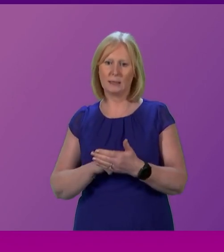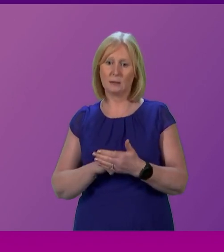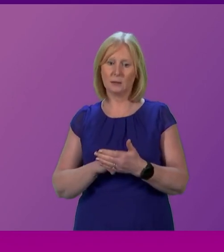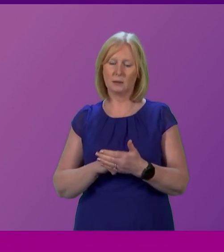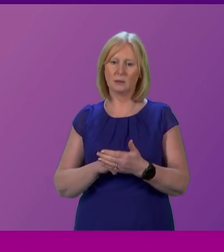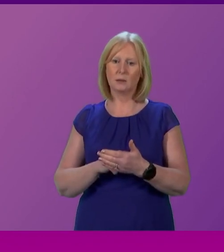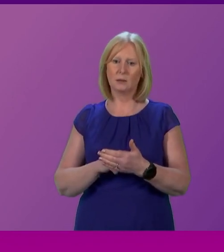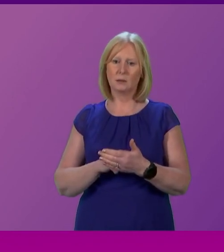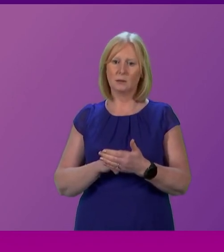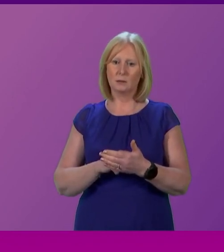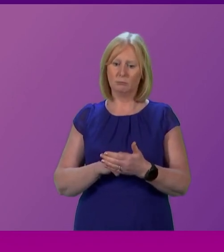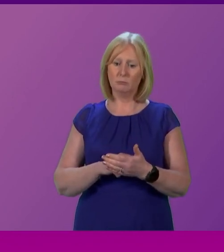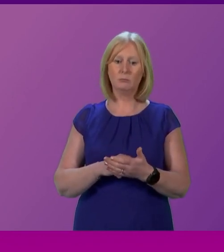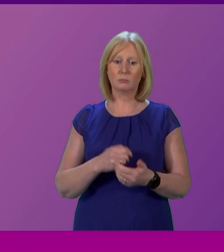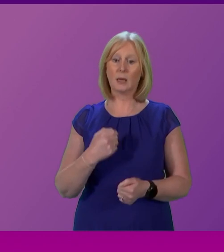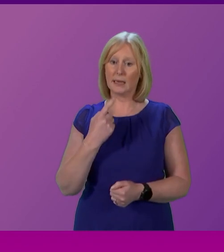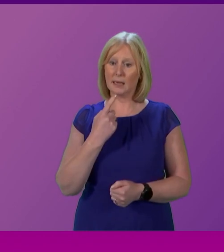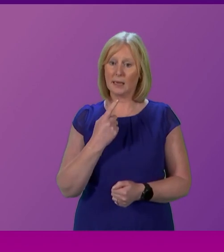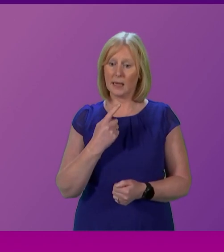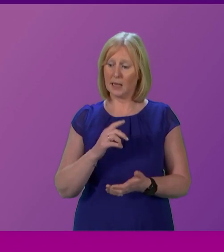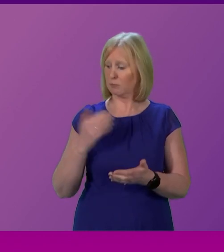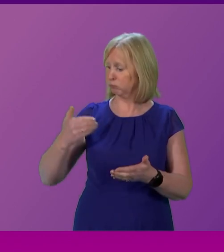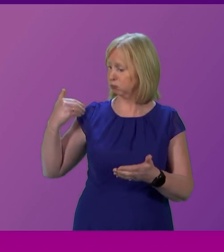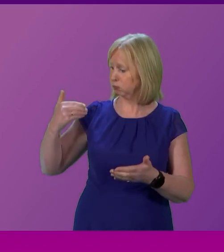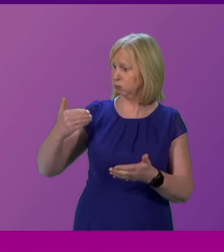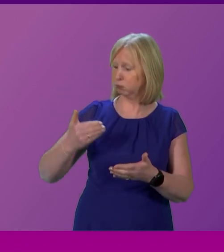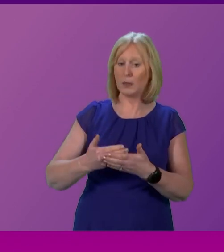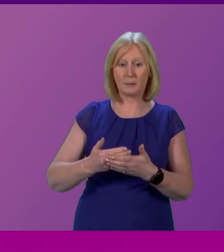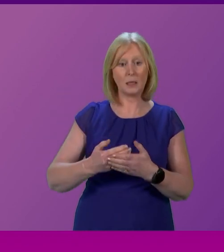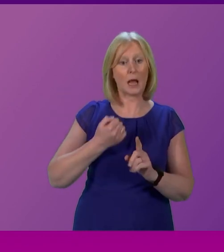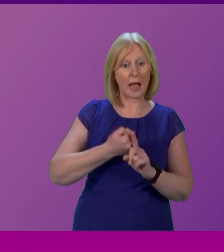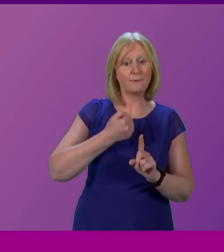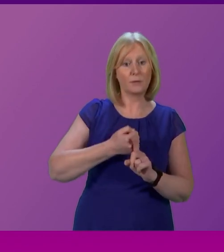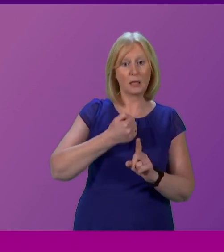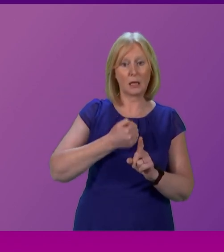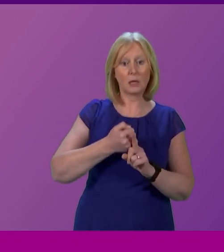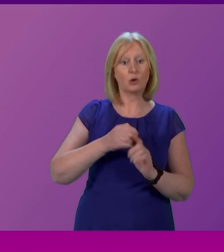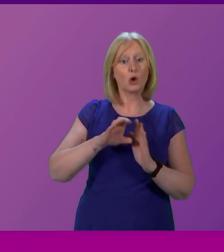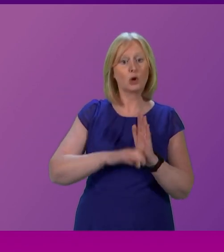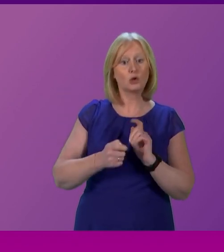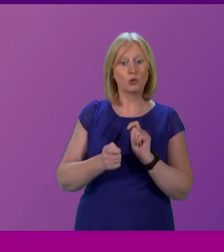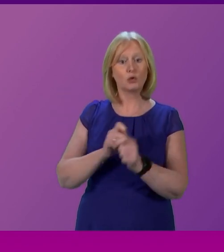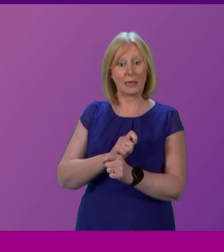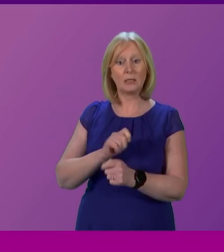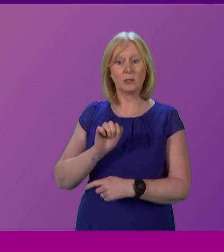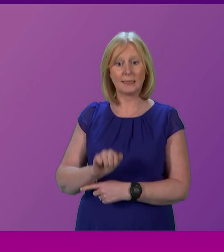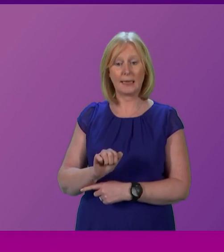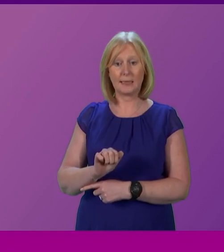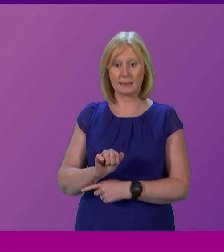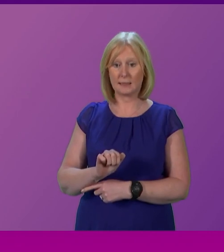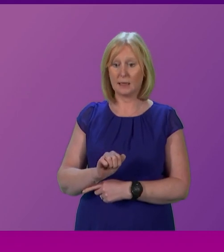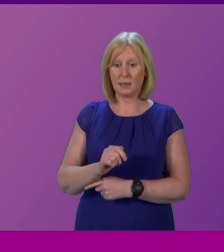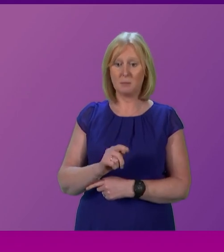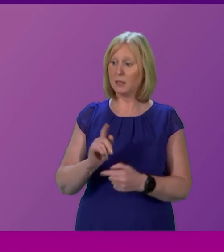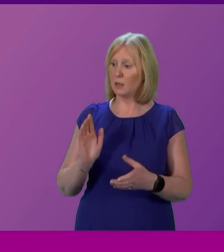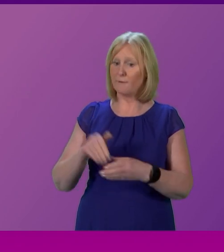constitutional change as Scottish Labour. Over our history, we've advocated and delivered constitutional change. We delivered this Parliament. And